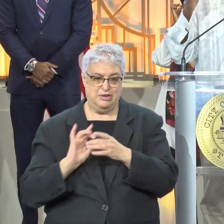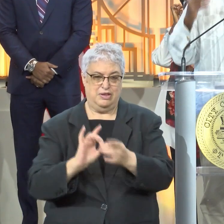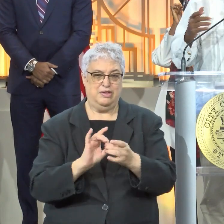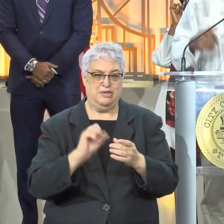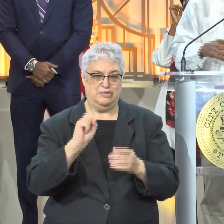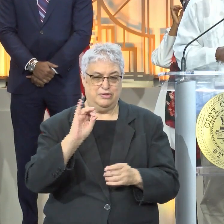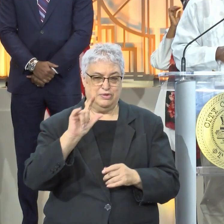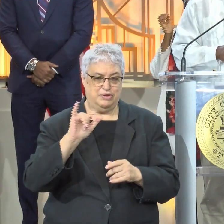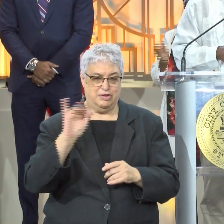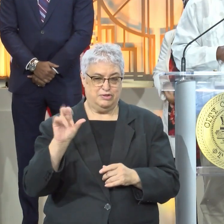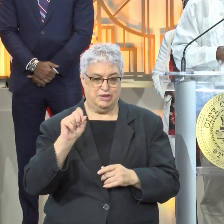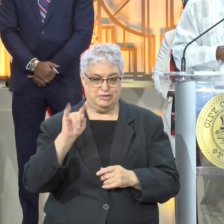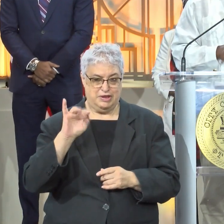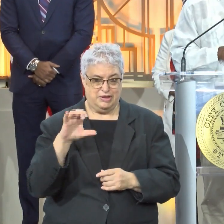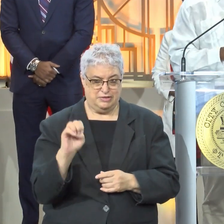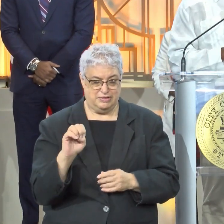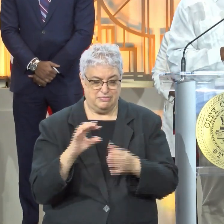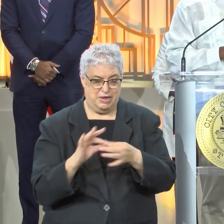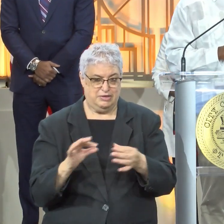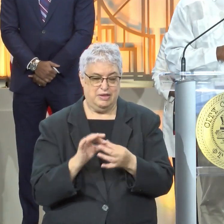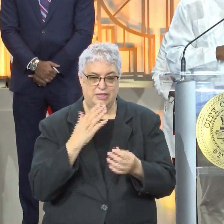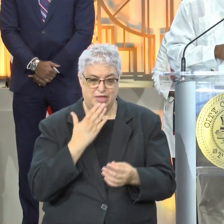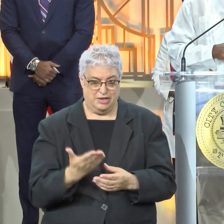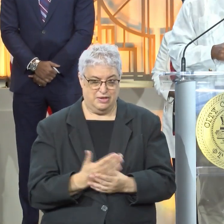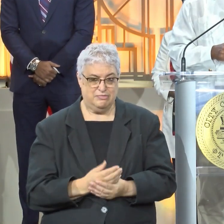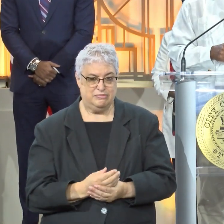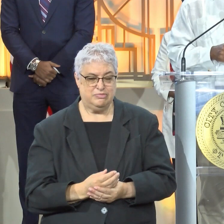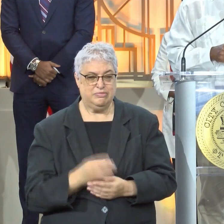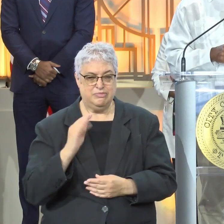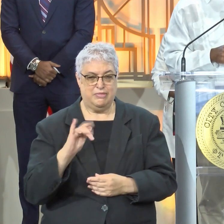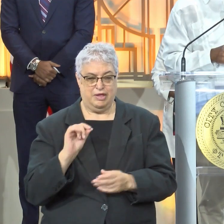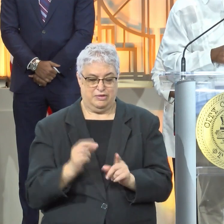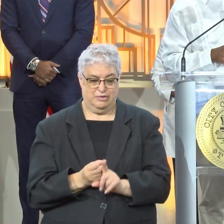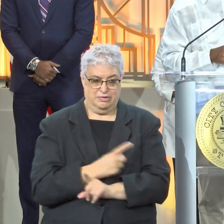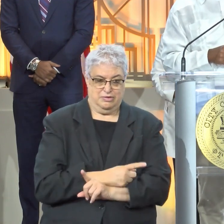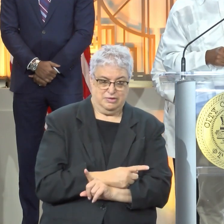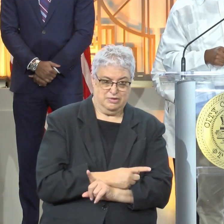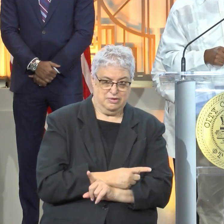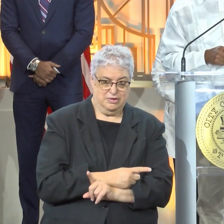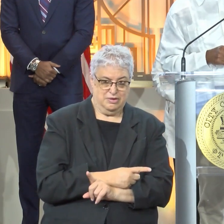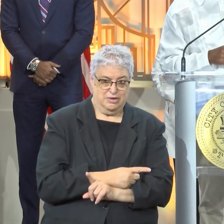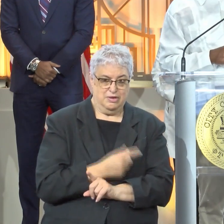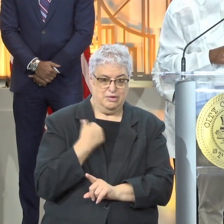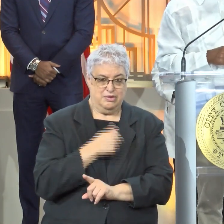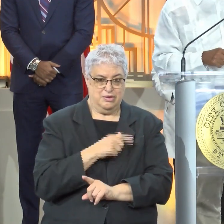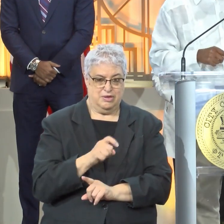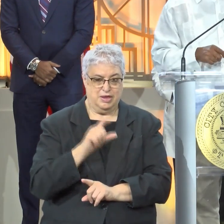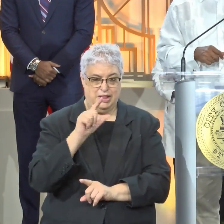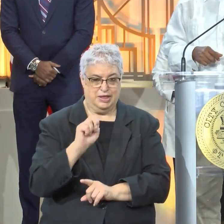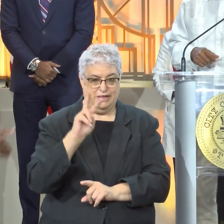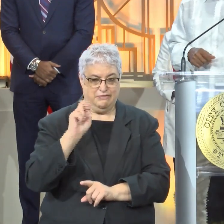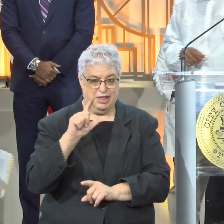social justice message. that we did. So thank you very much. Now, Mayor, if might deviate because we may need him again, I'm going to let Lee Vela